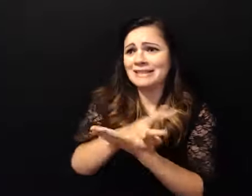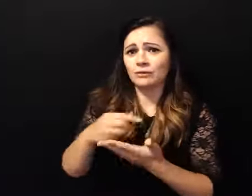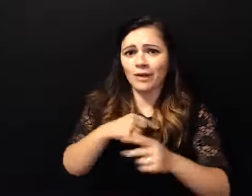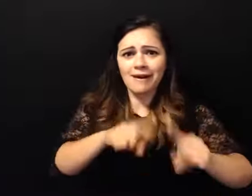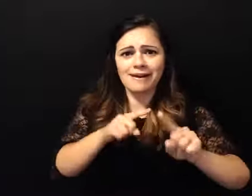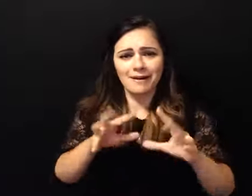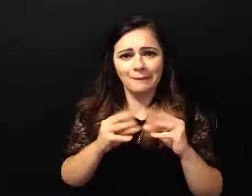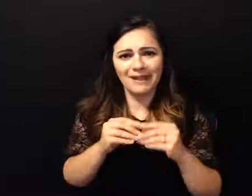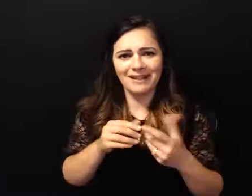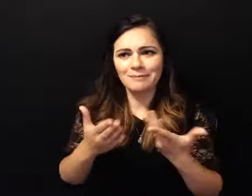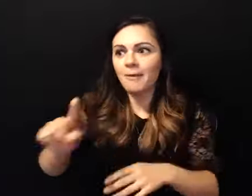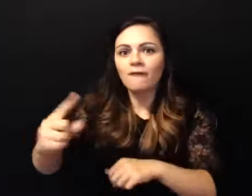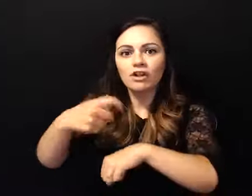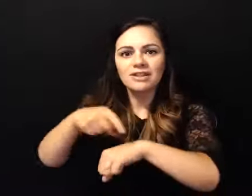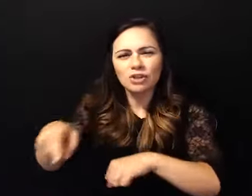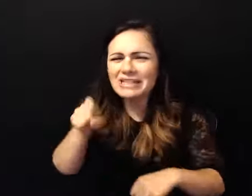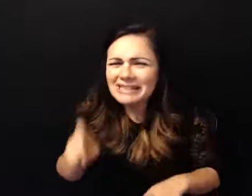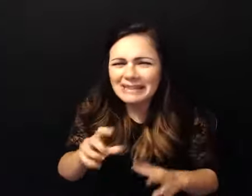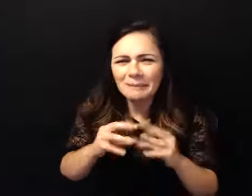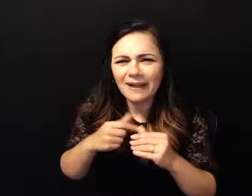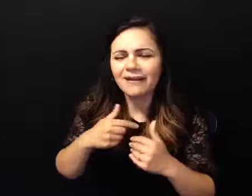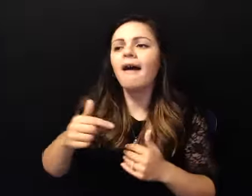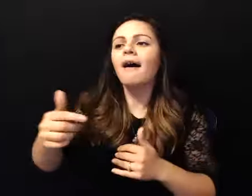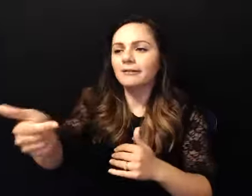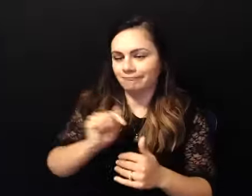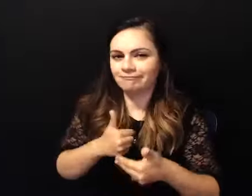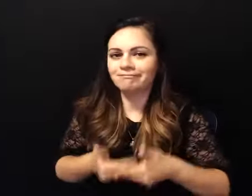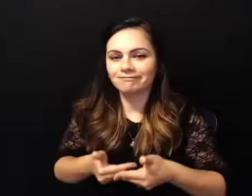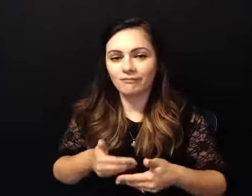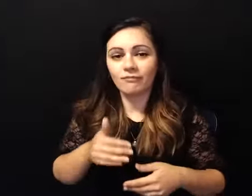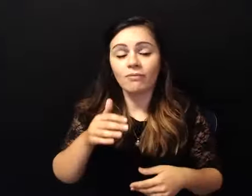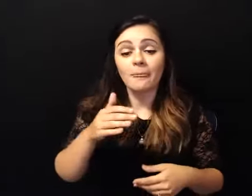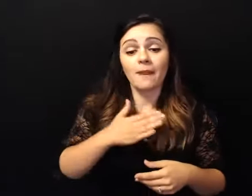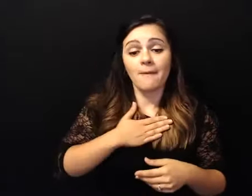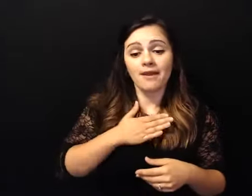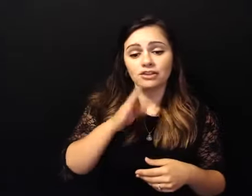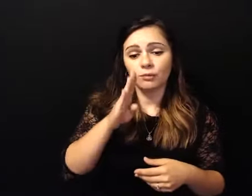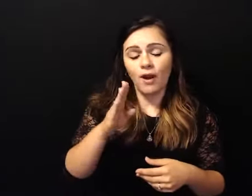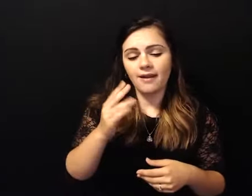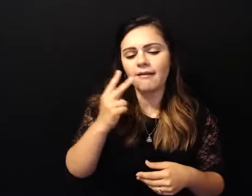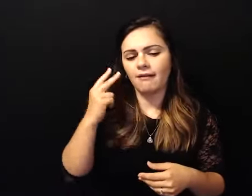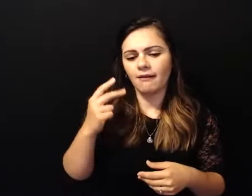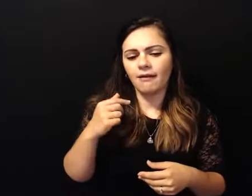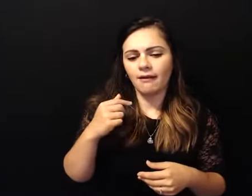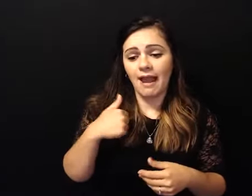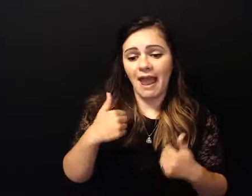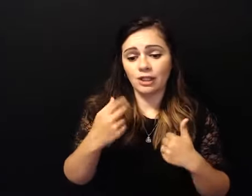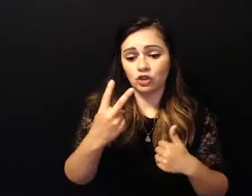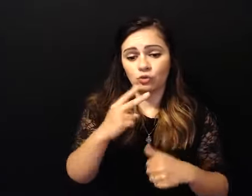that um in my sobriety my i had two daughters at the time and i was not the best parent in the world and it's not like i was this